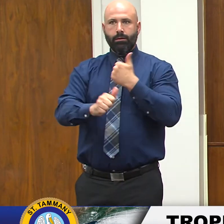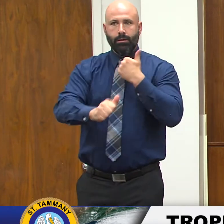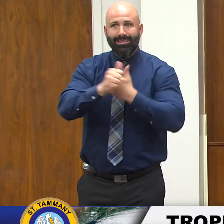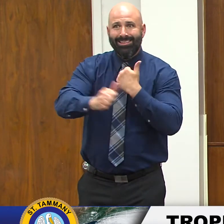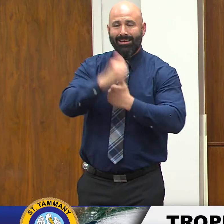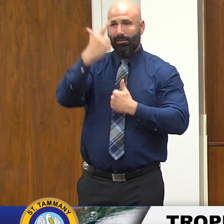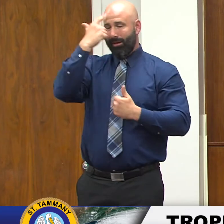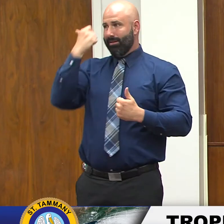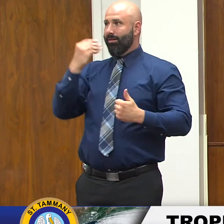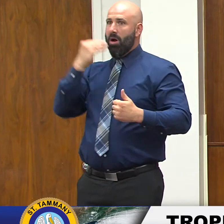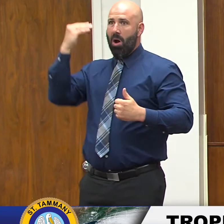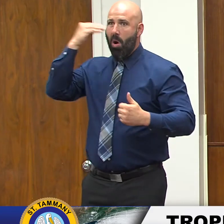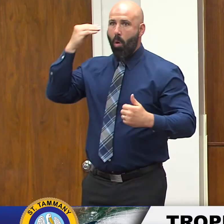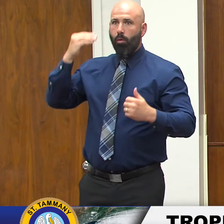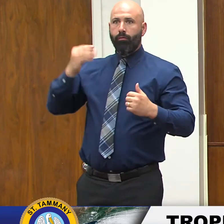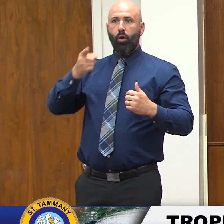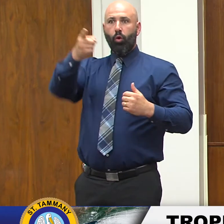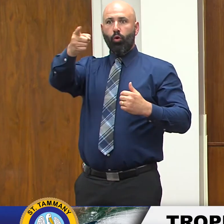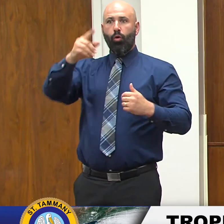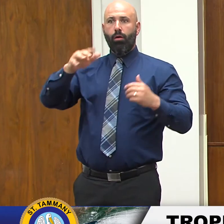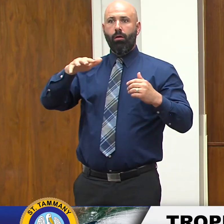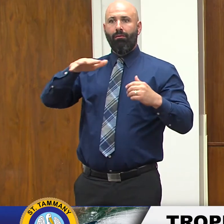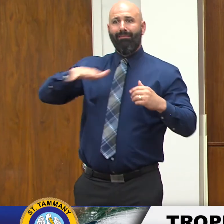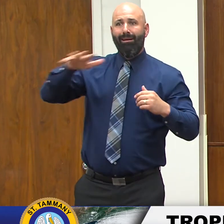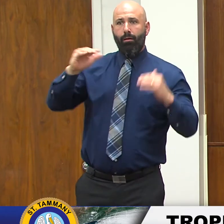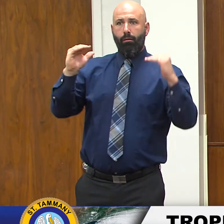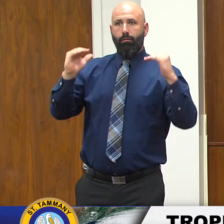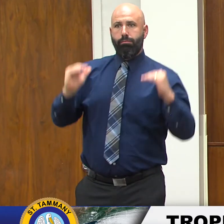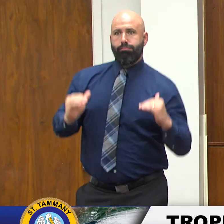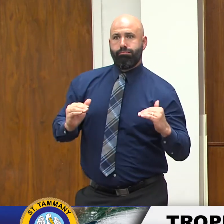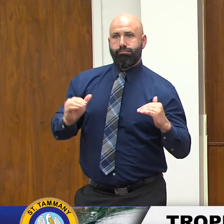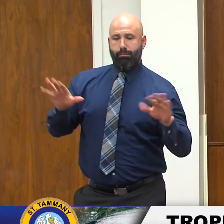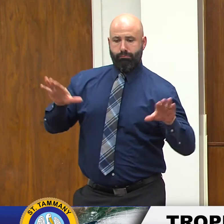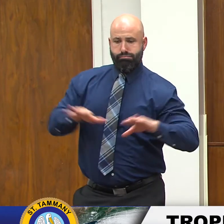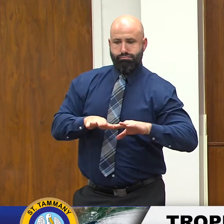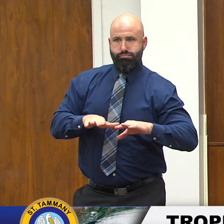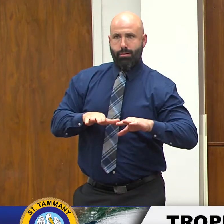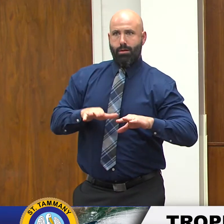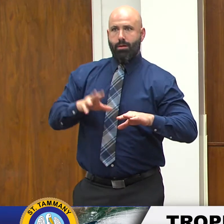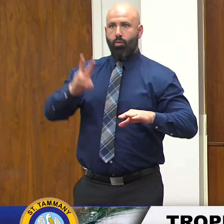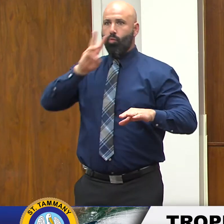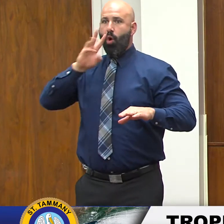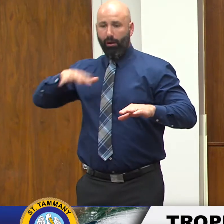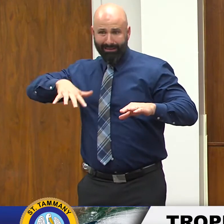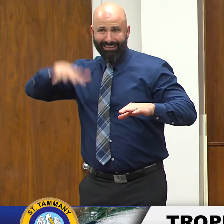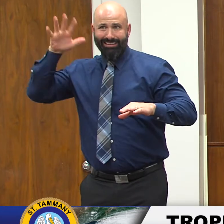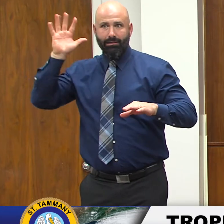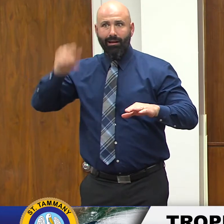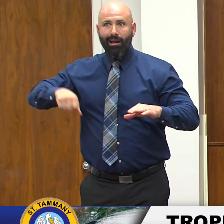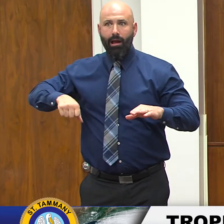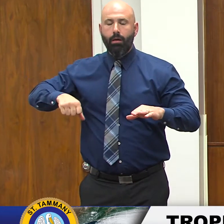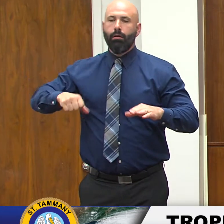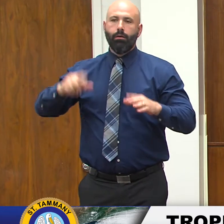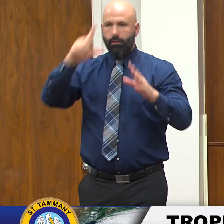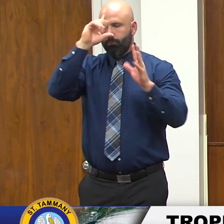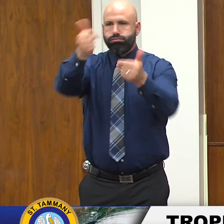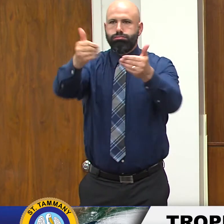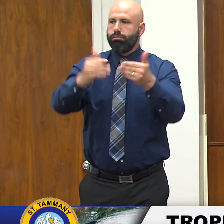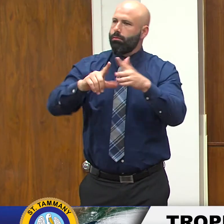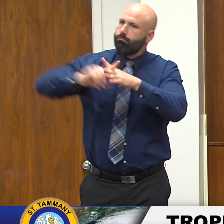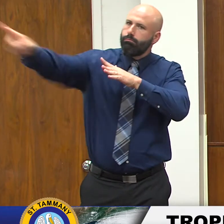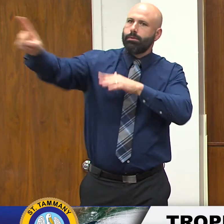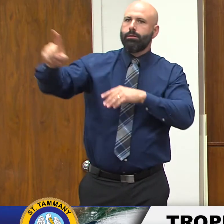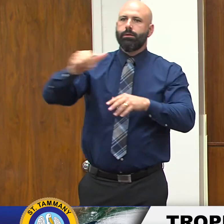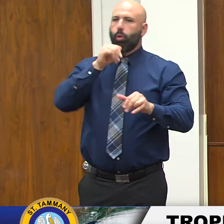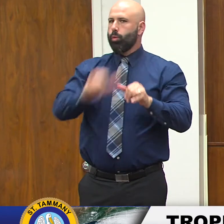you are in those low-lying areas when it starts to rain so so much by all means get out of the area we don't want you to stay there and become a